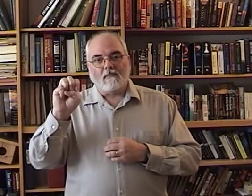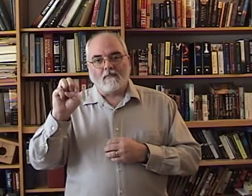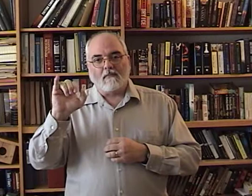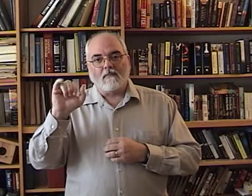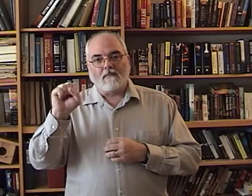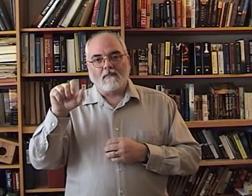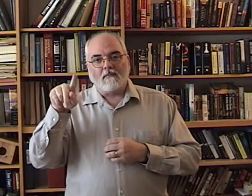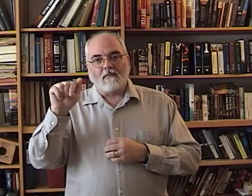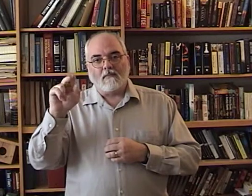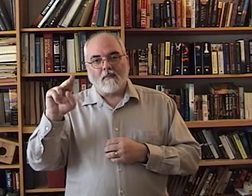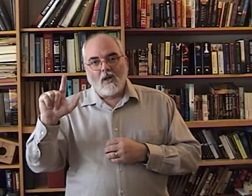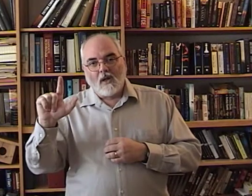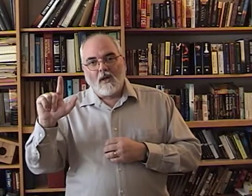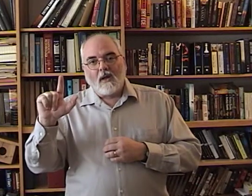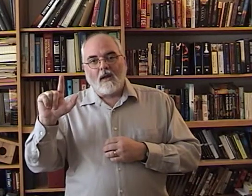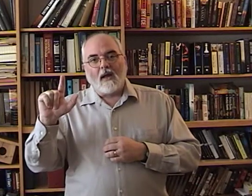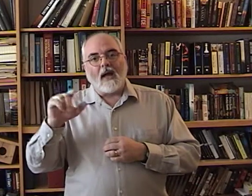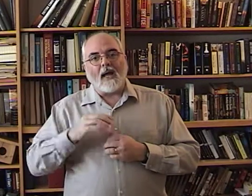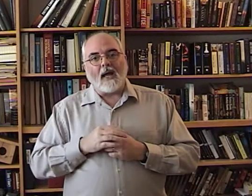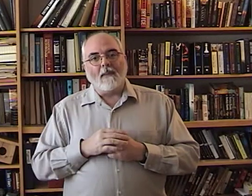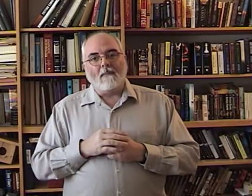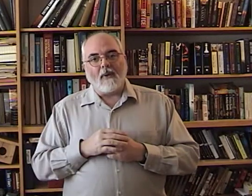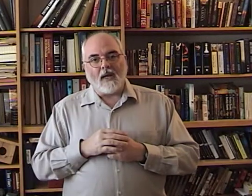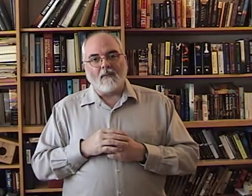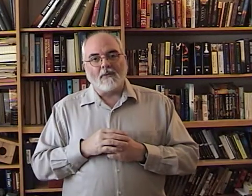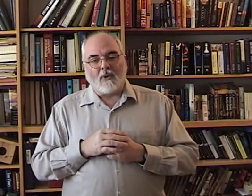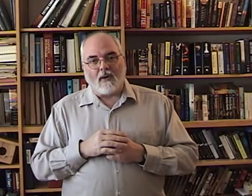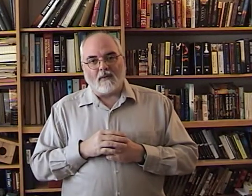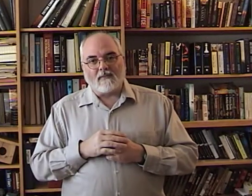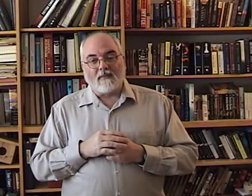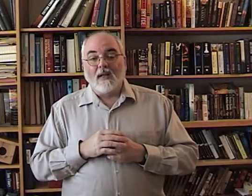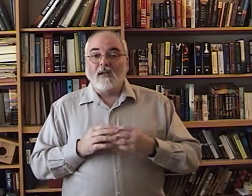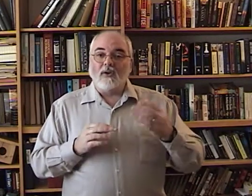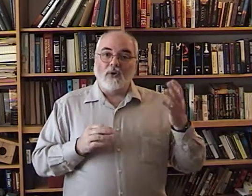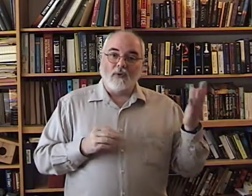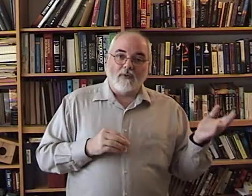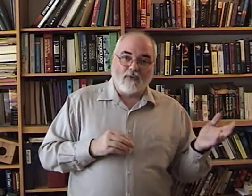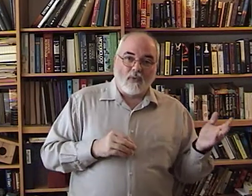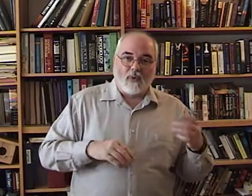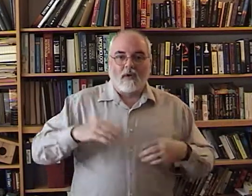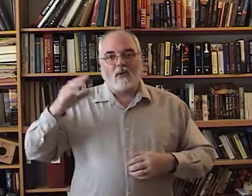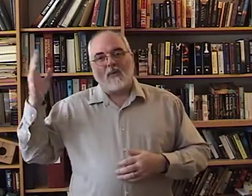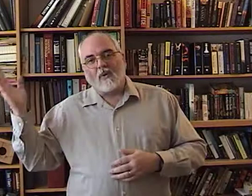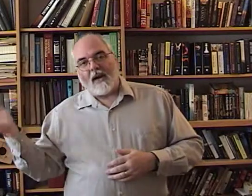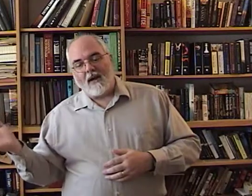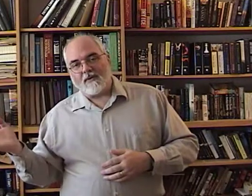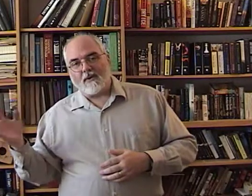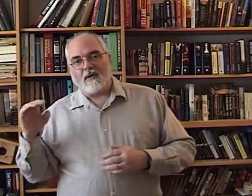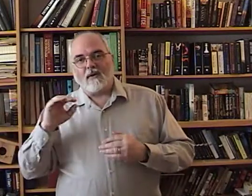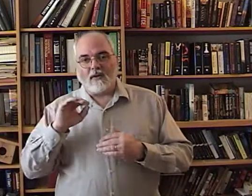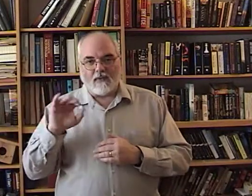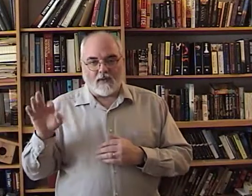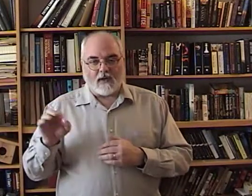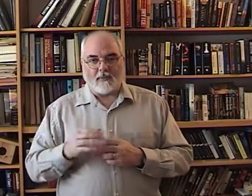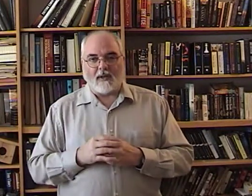Hi, my name is Paul. You can do it before or after your fingerspell.